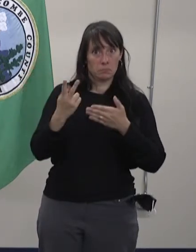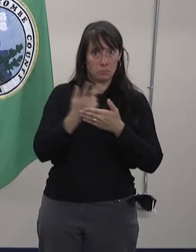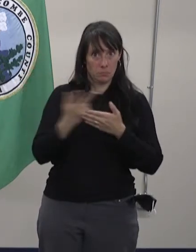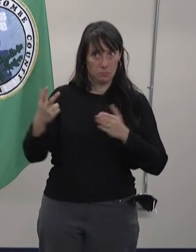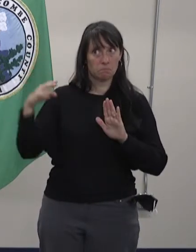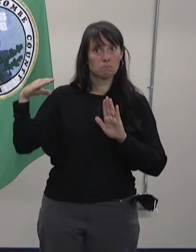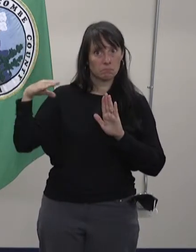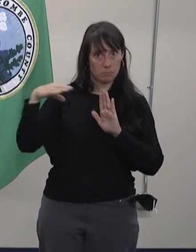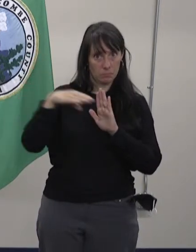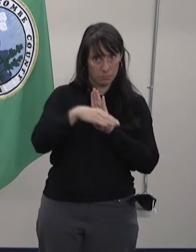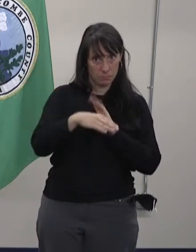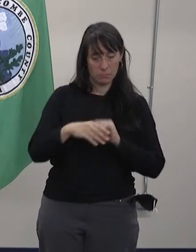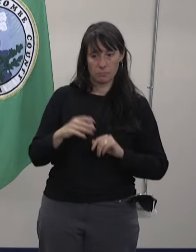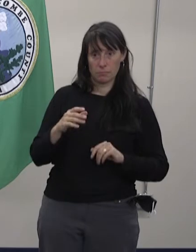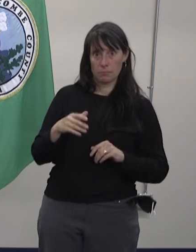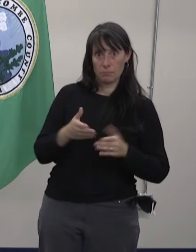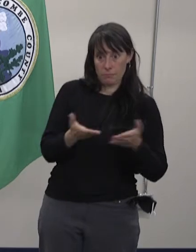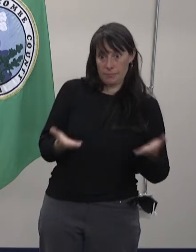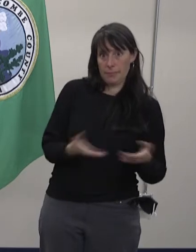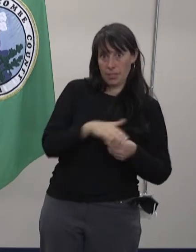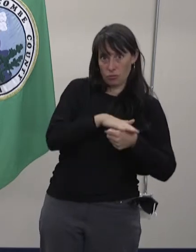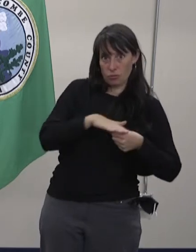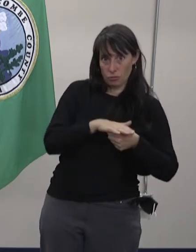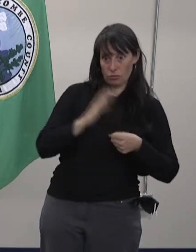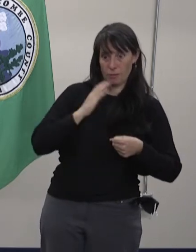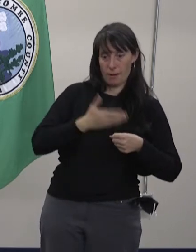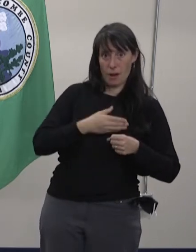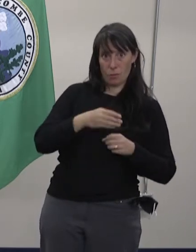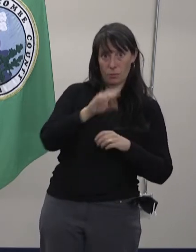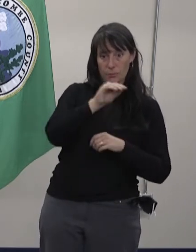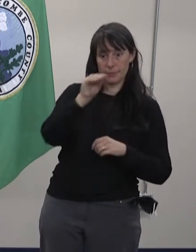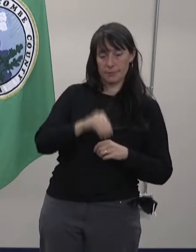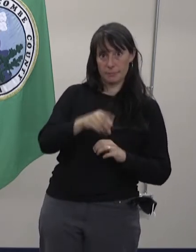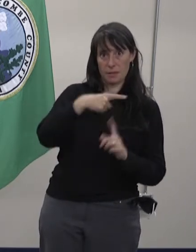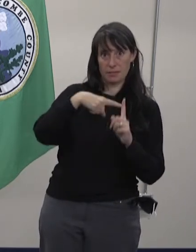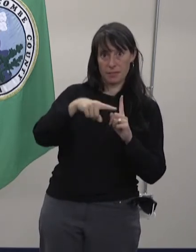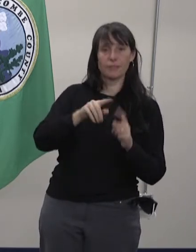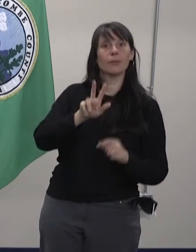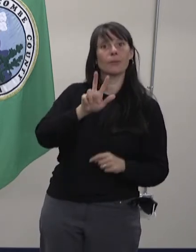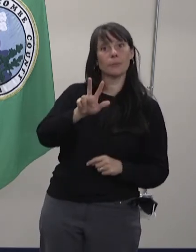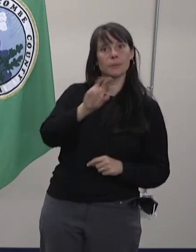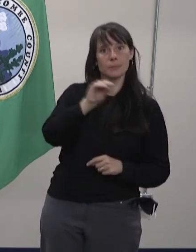Our current percent positivity in Buncombe County is 3%.